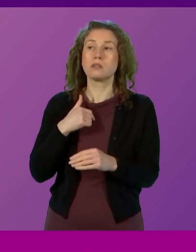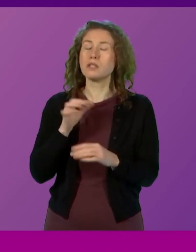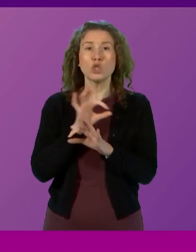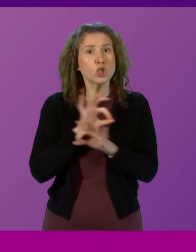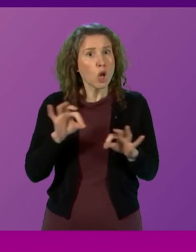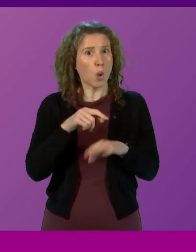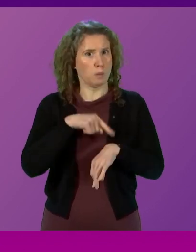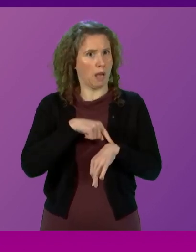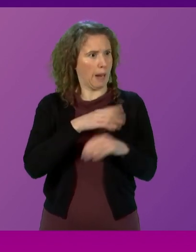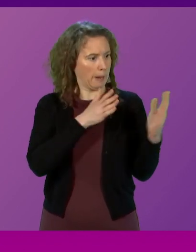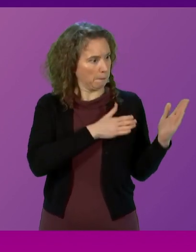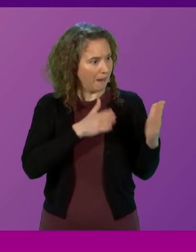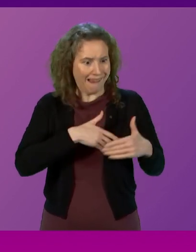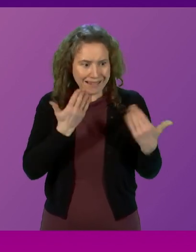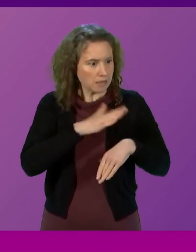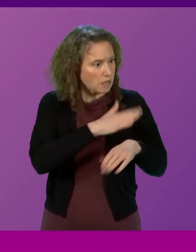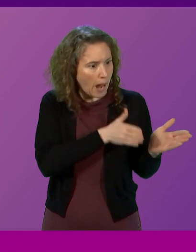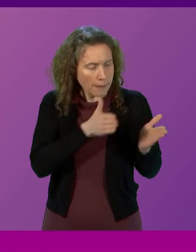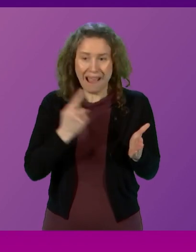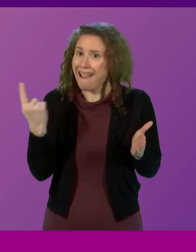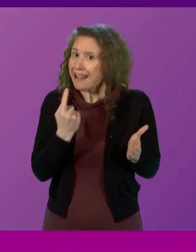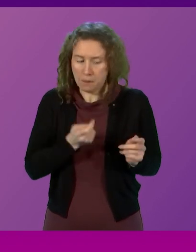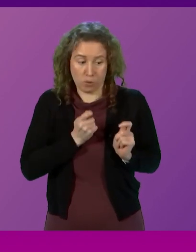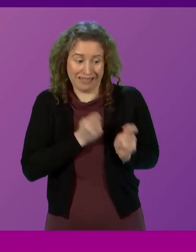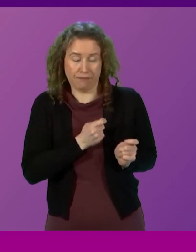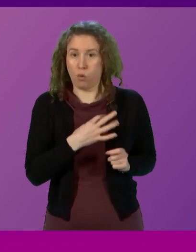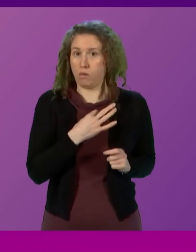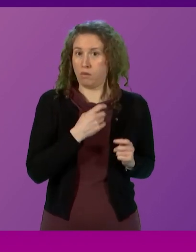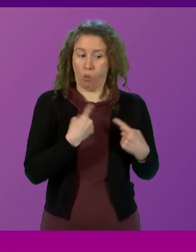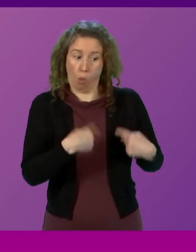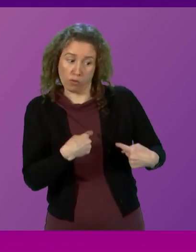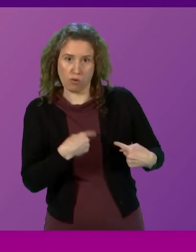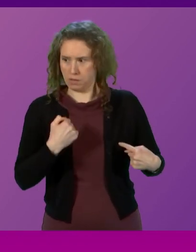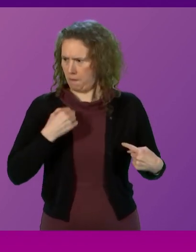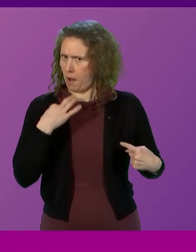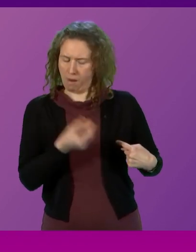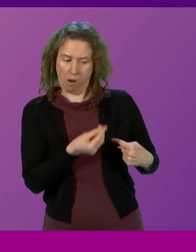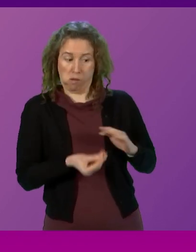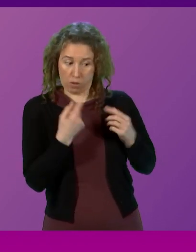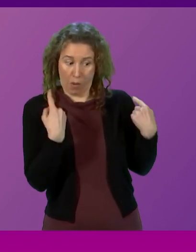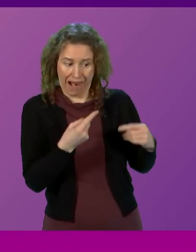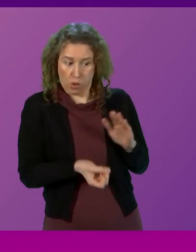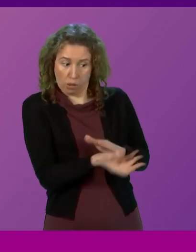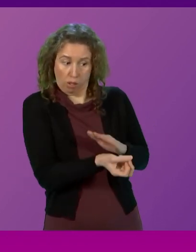no stage has anybody been authorised on my behalf to brief information.